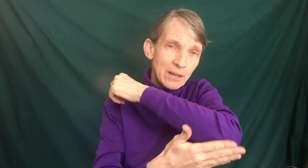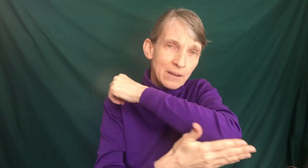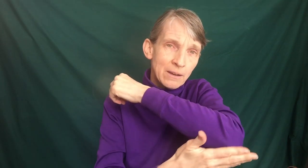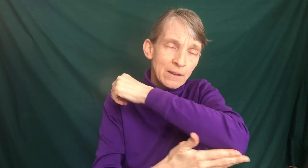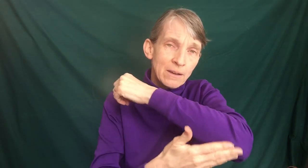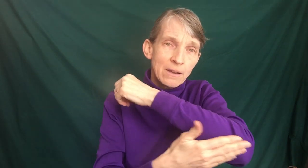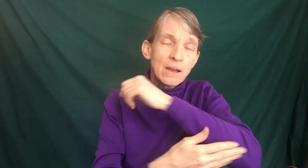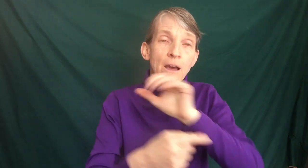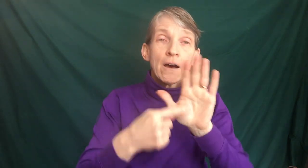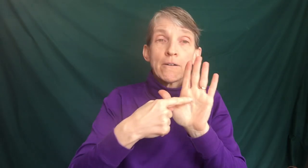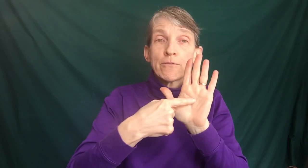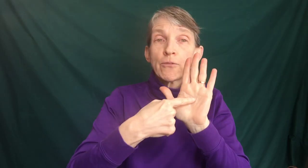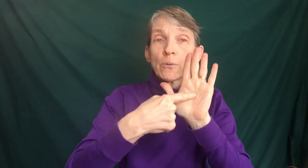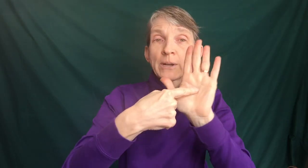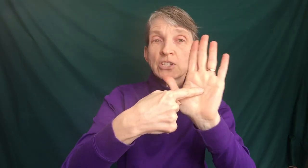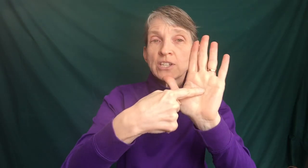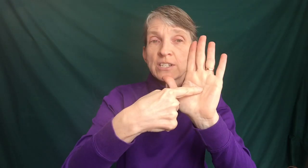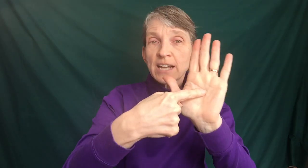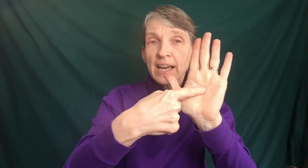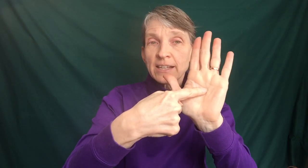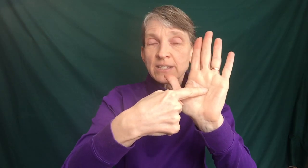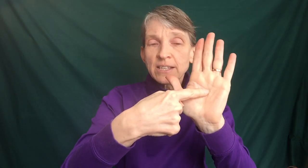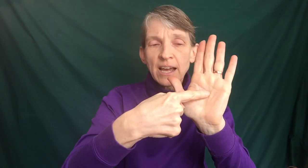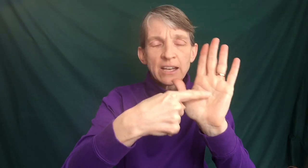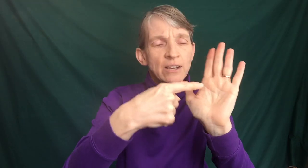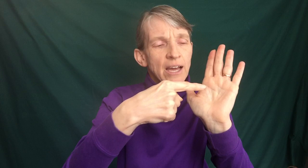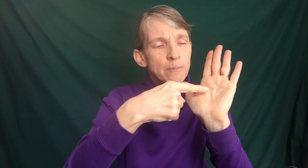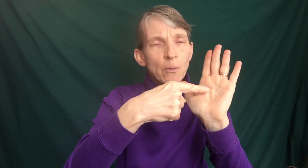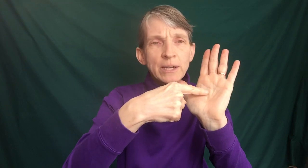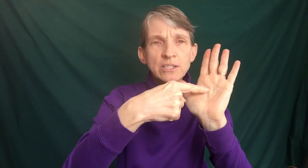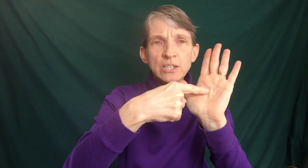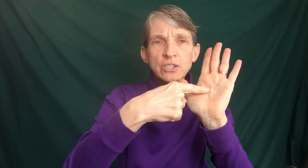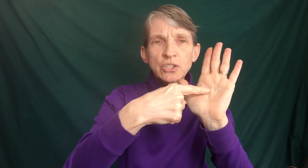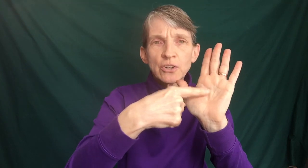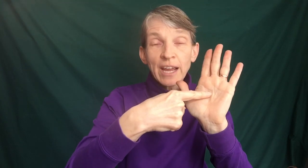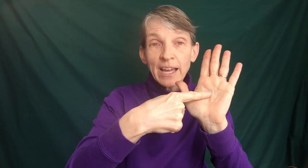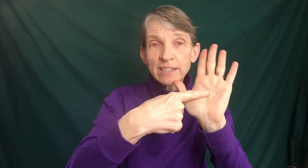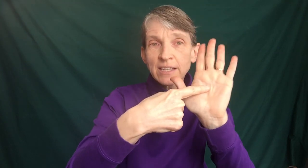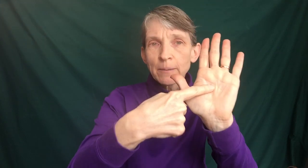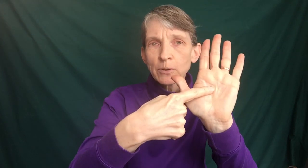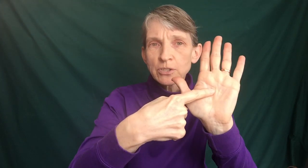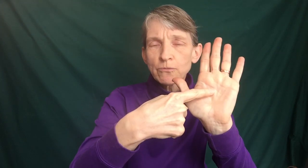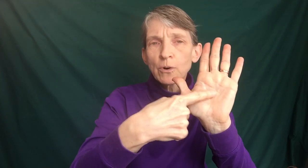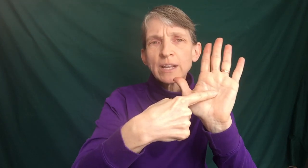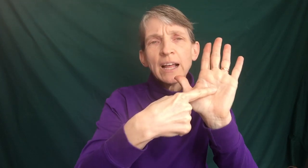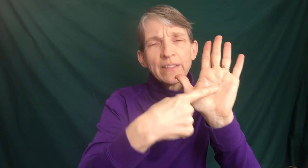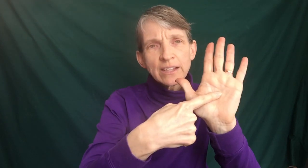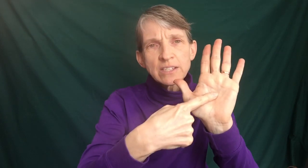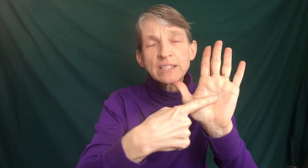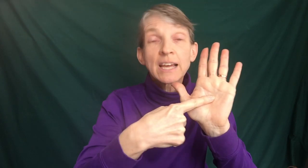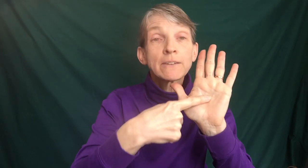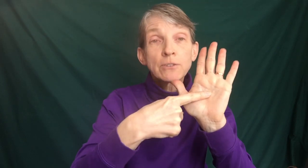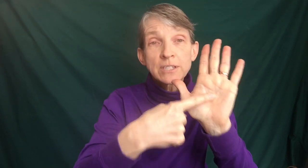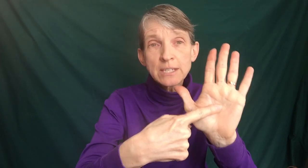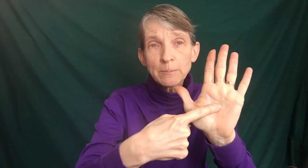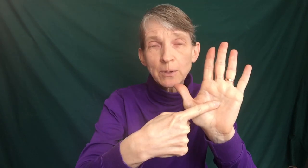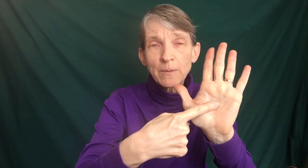for which it stands and you kind of point to your hand and push it forward. This is a sign for symbol